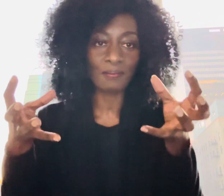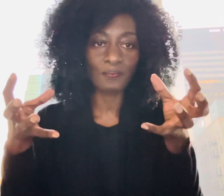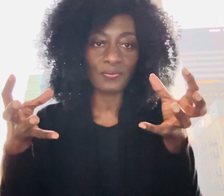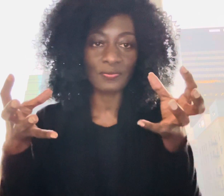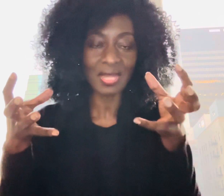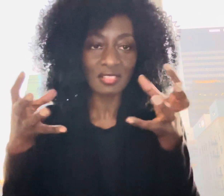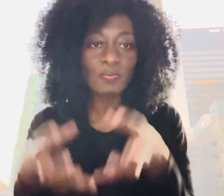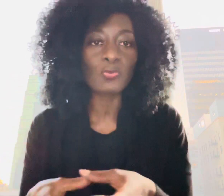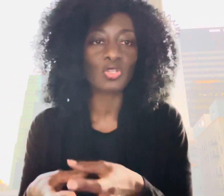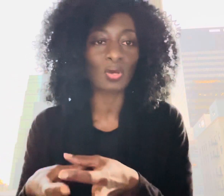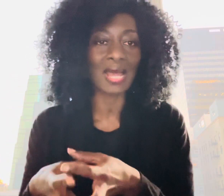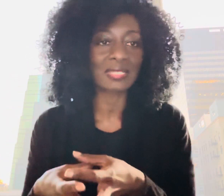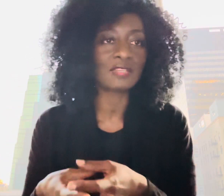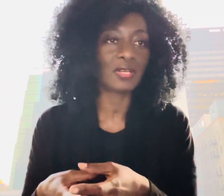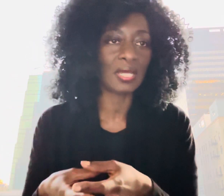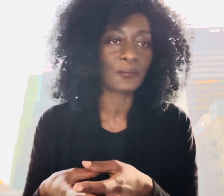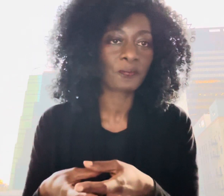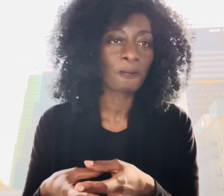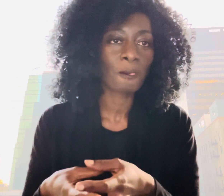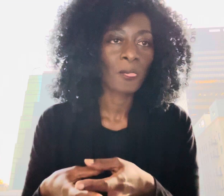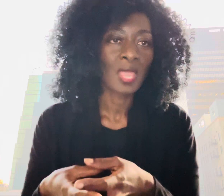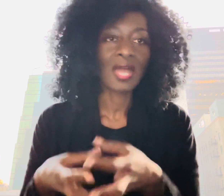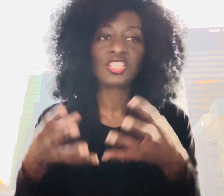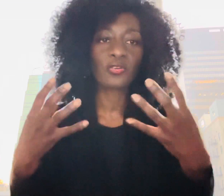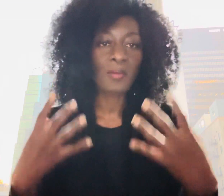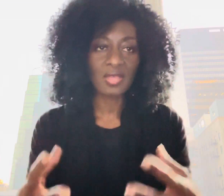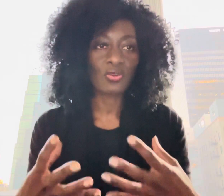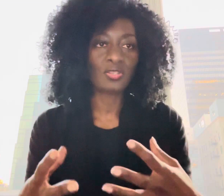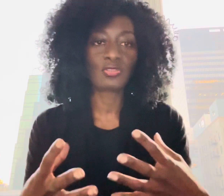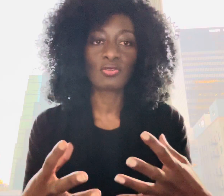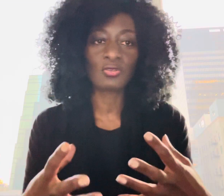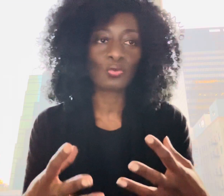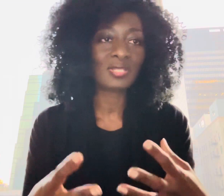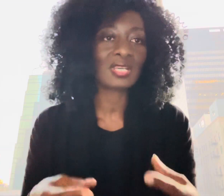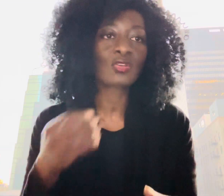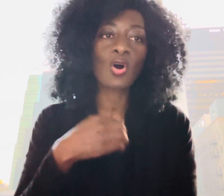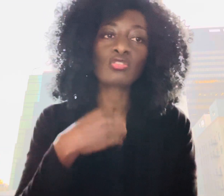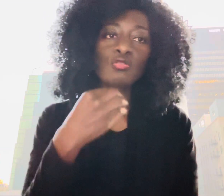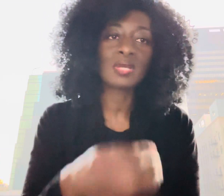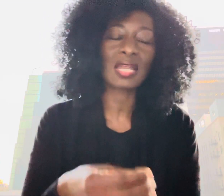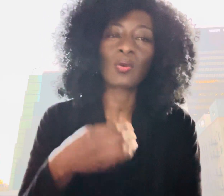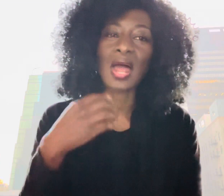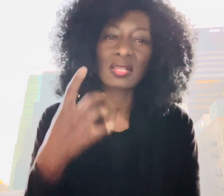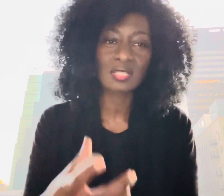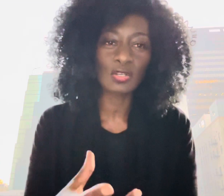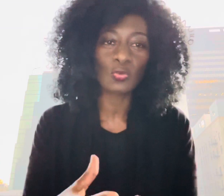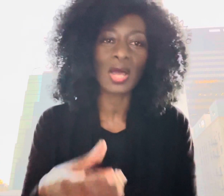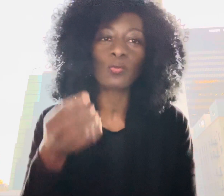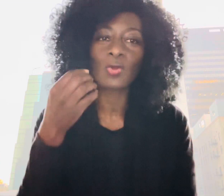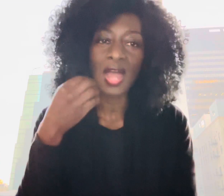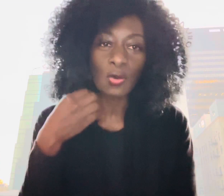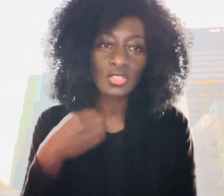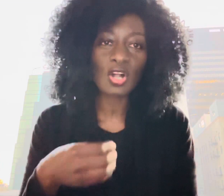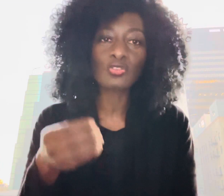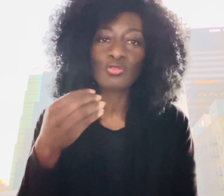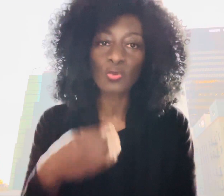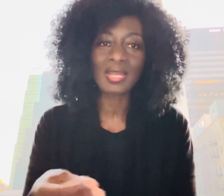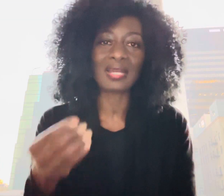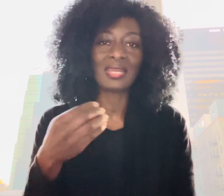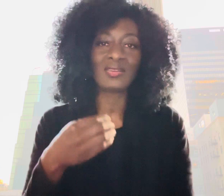that spiritual activity and Jeremiah 30 33 says call to me and I'll answer you and I'll tell you great and hidden